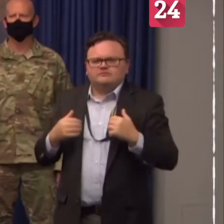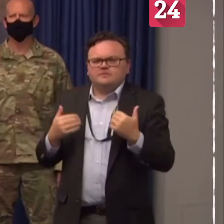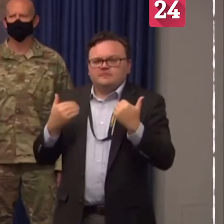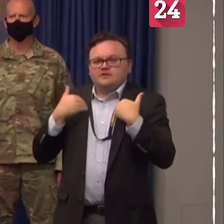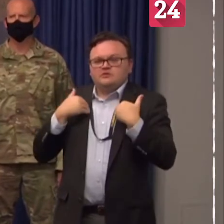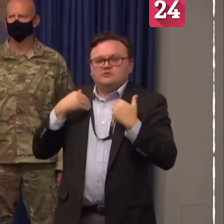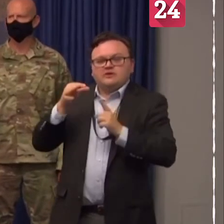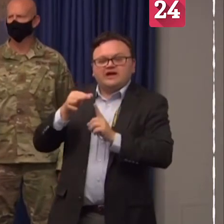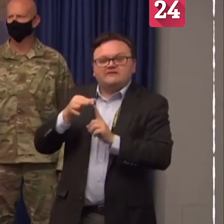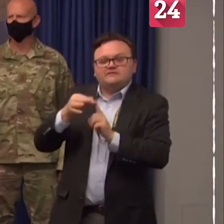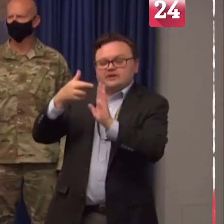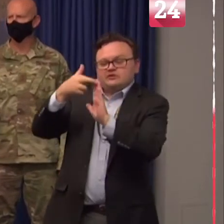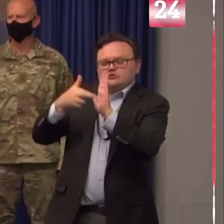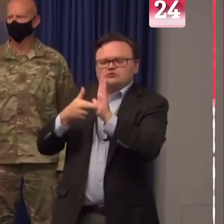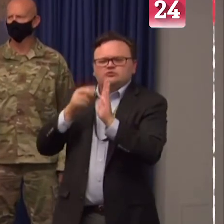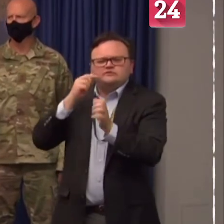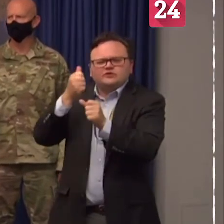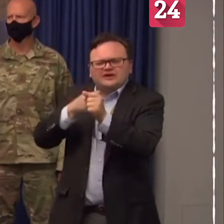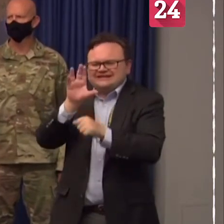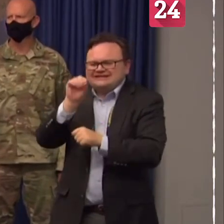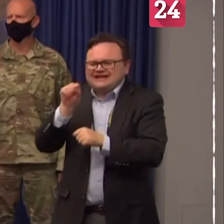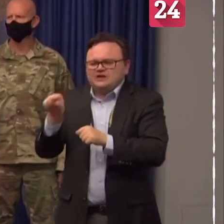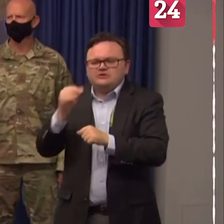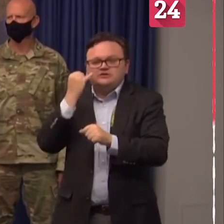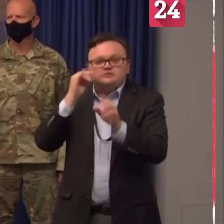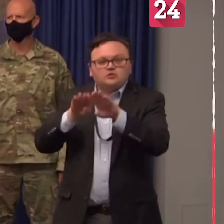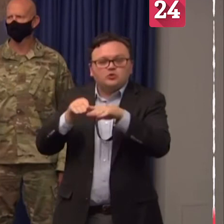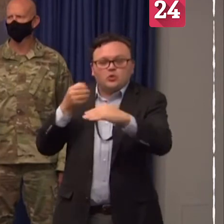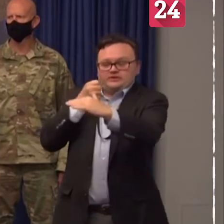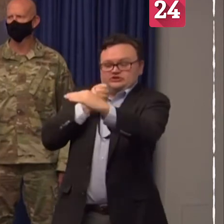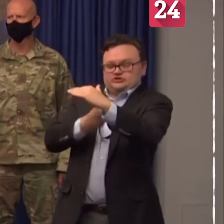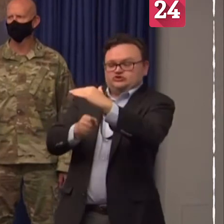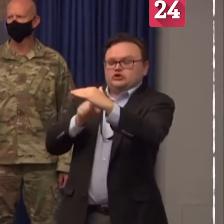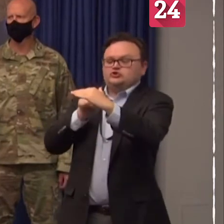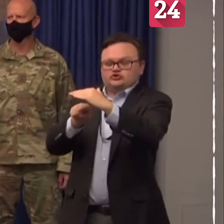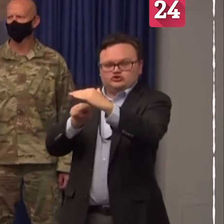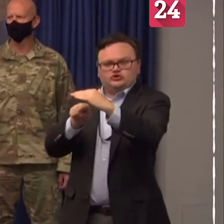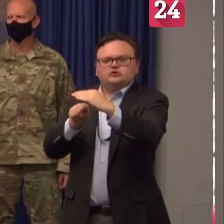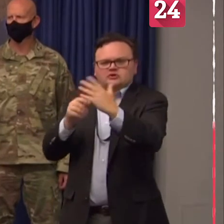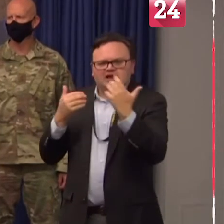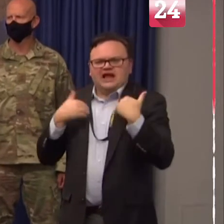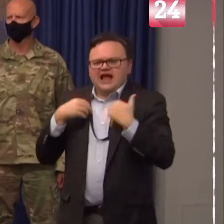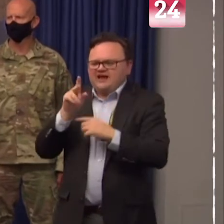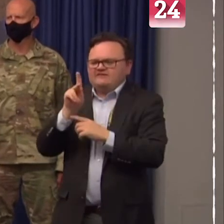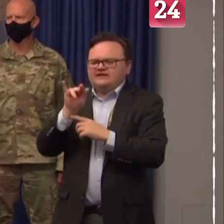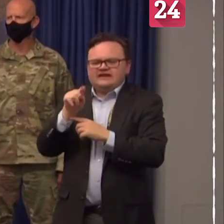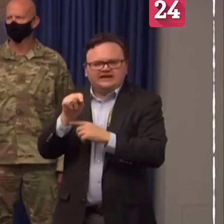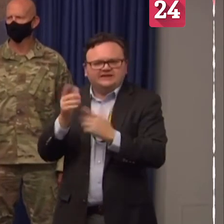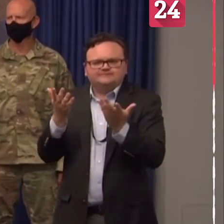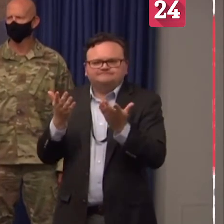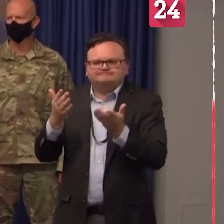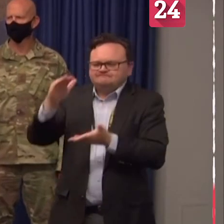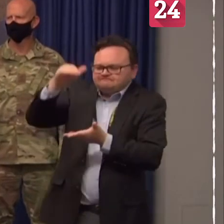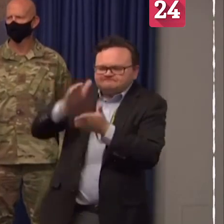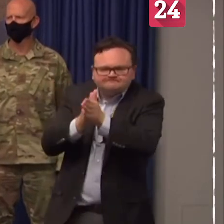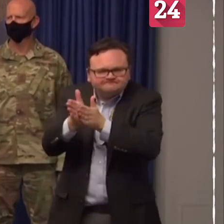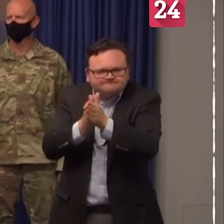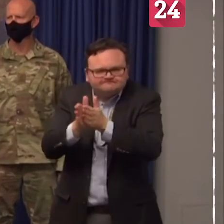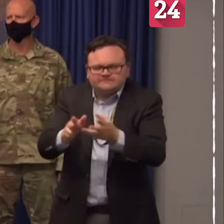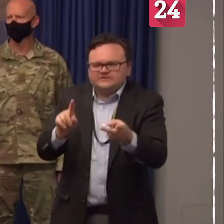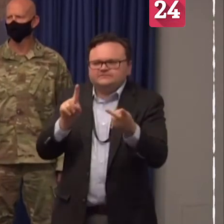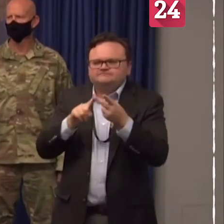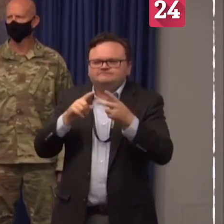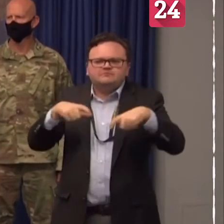shelter guidance for all counties in light of COVID-19 and has prepared shelter kits with hand sanitizer, masks, and